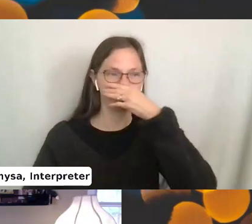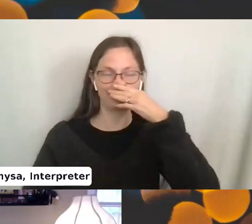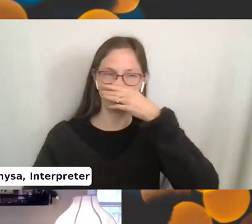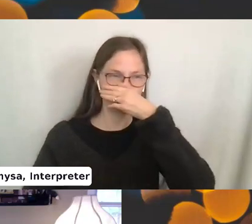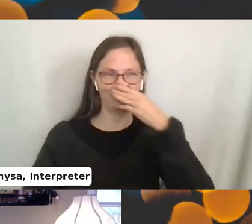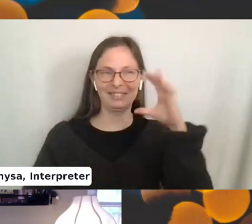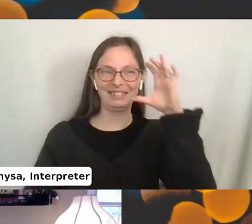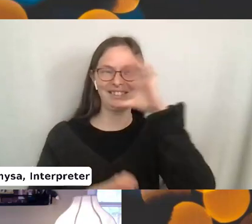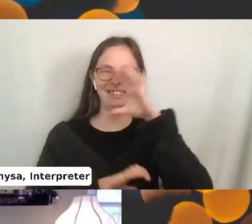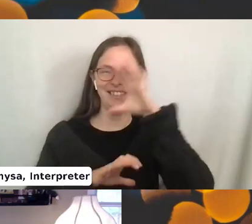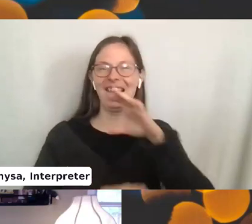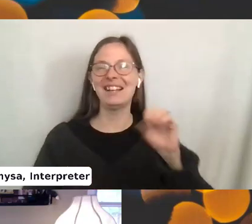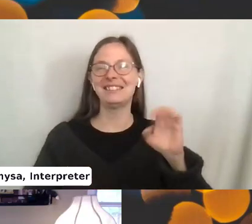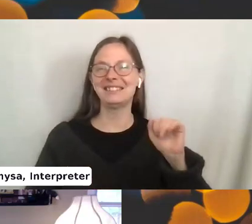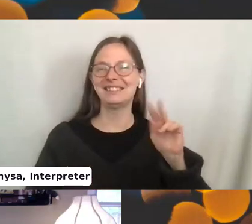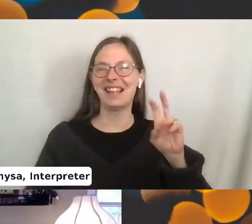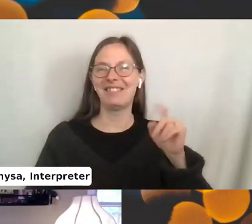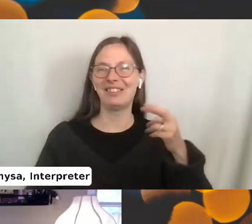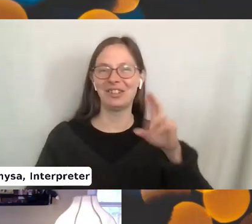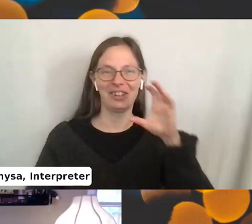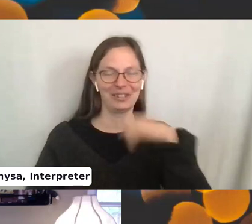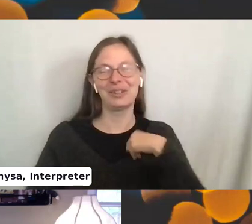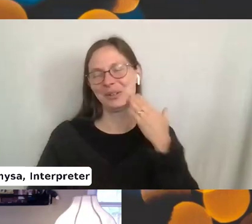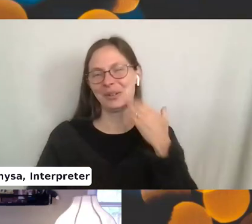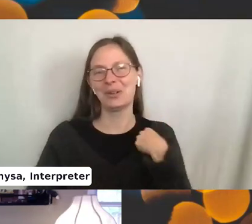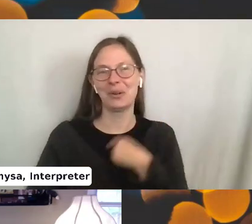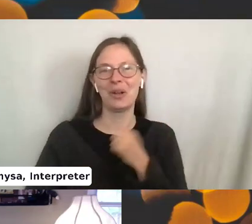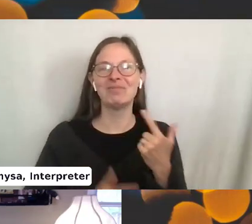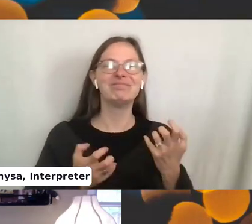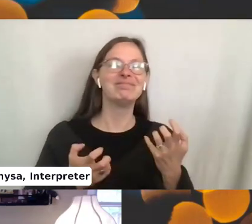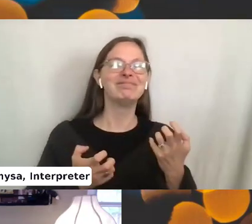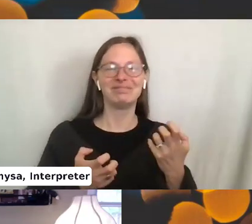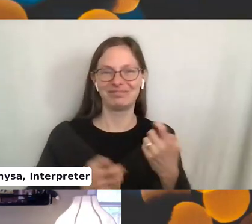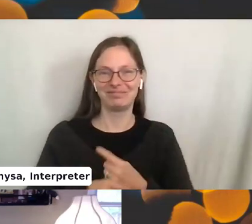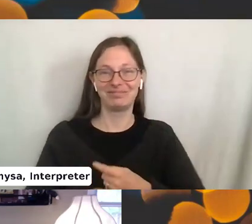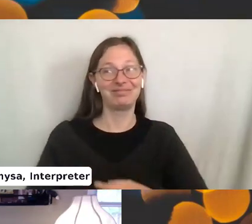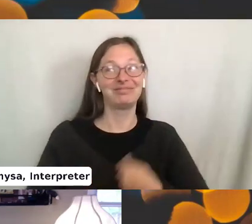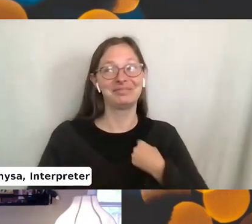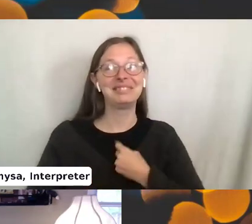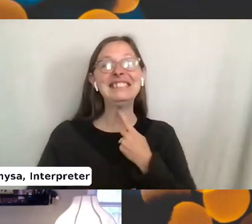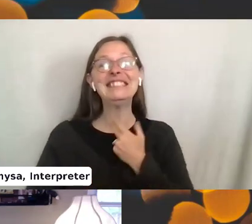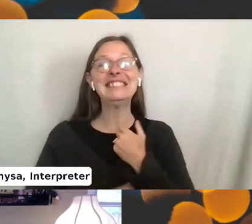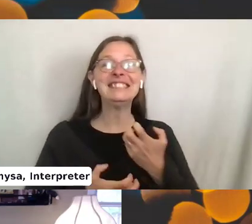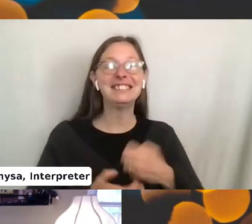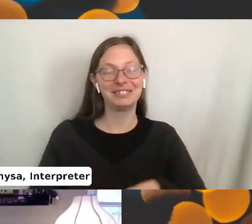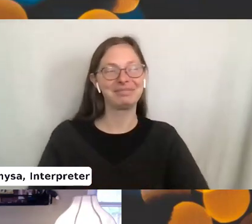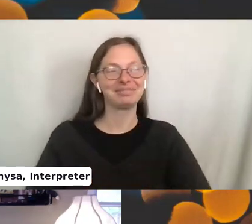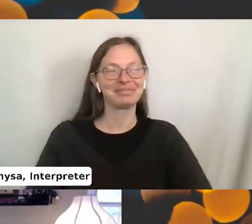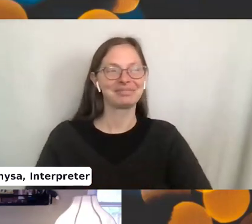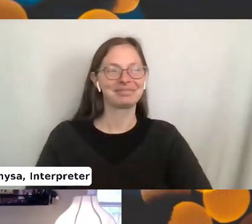scavenger hunt? I know we're, we're all sort of jonesing for a scavenger hunt, Charlie. Um,